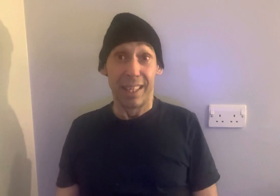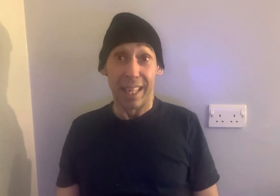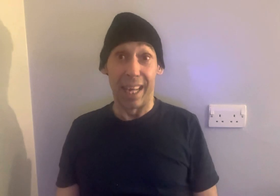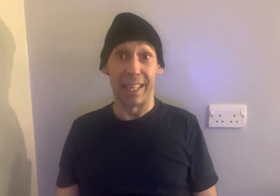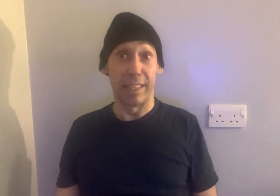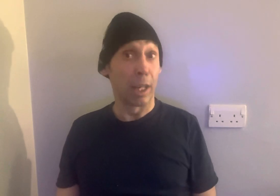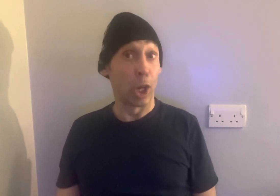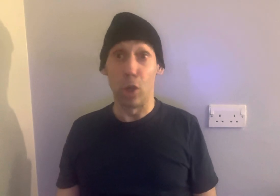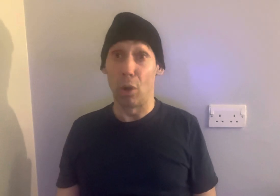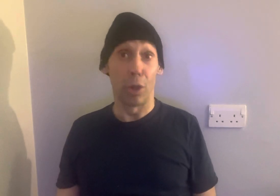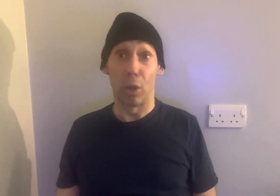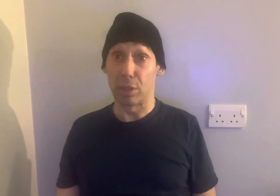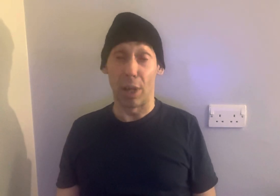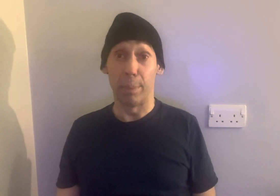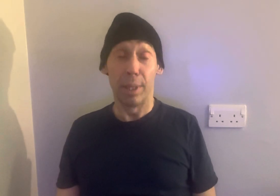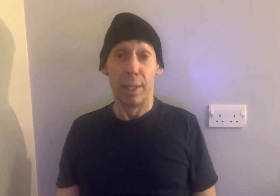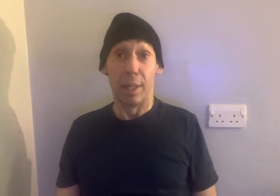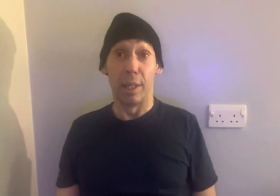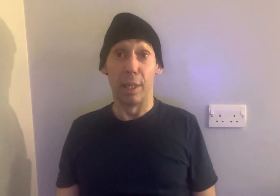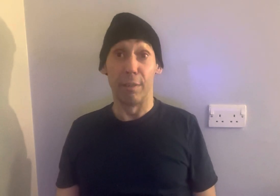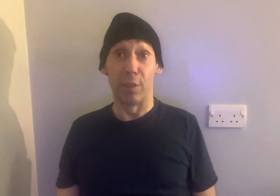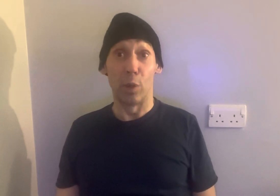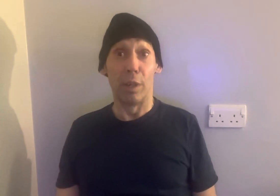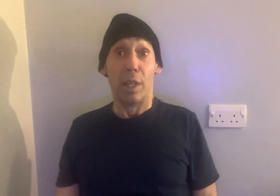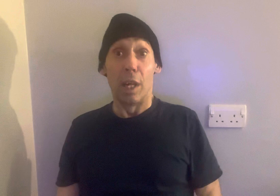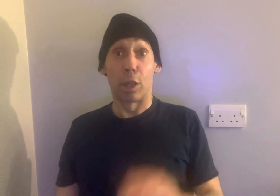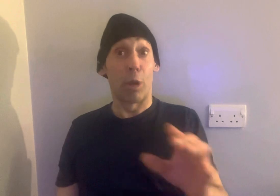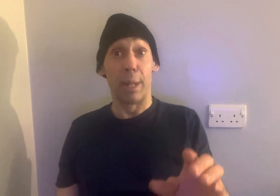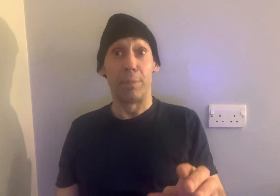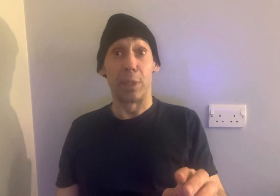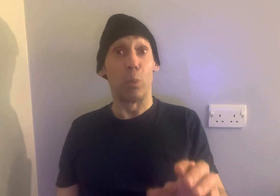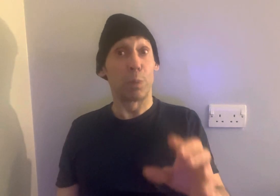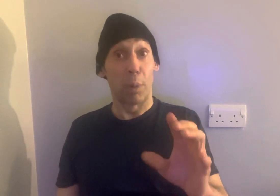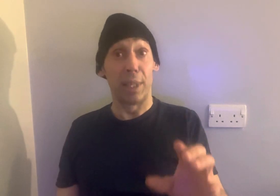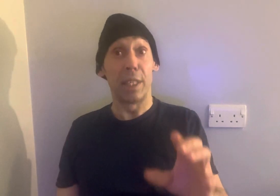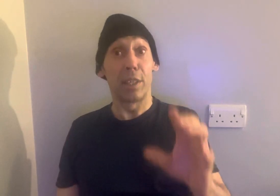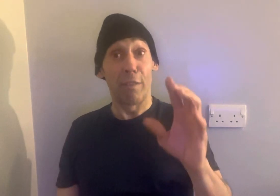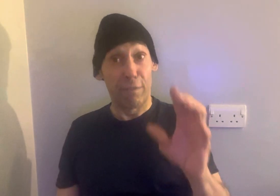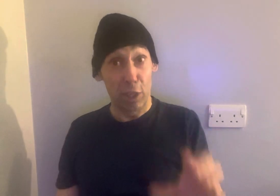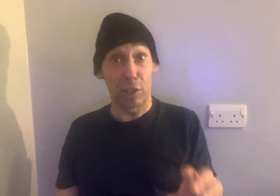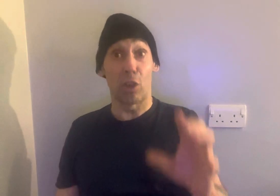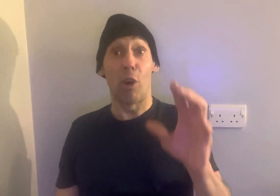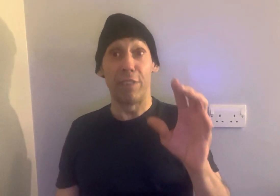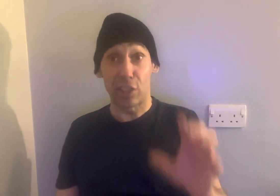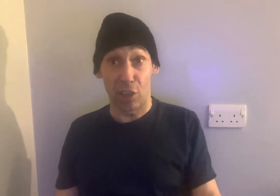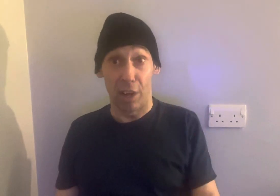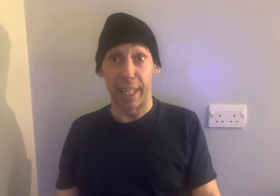and he's done a long, long time for a crime that was probably the first of its kind